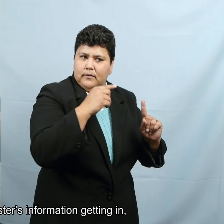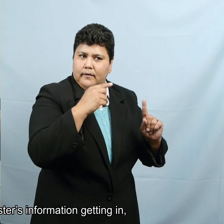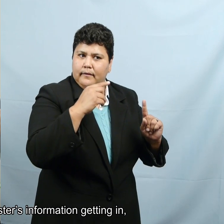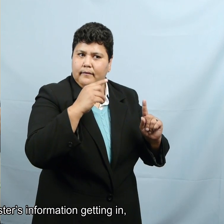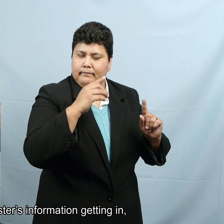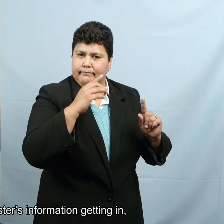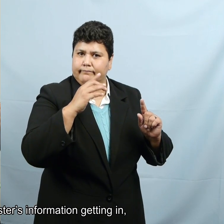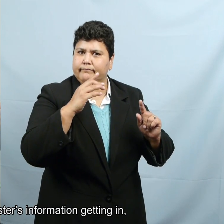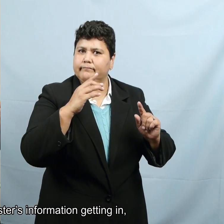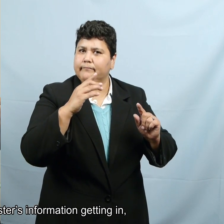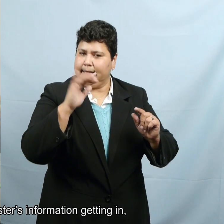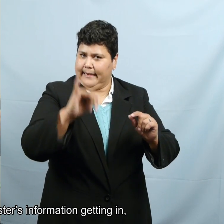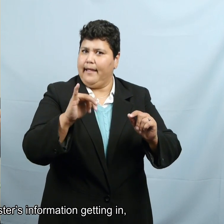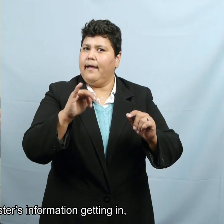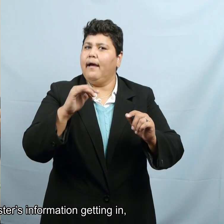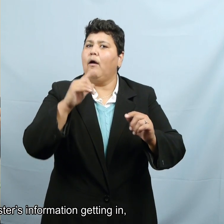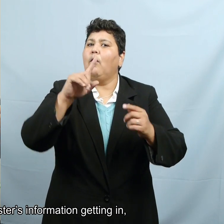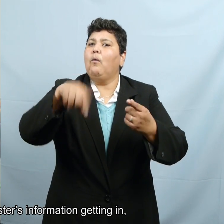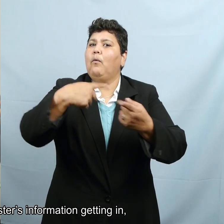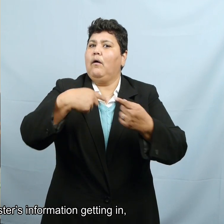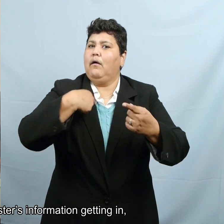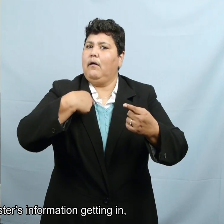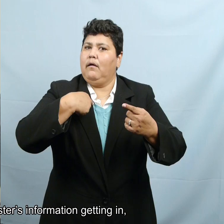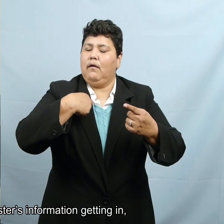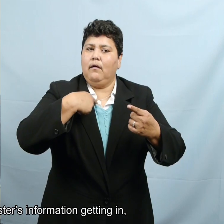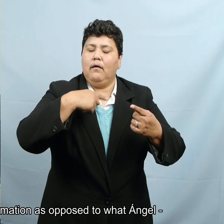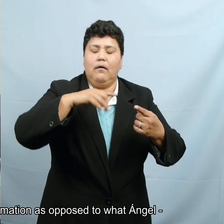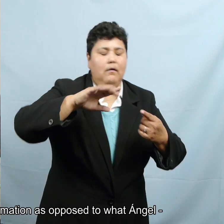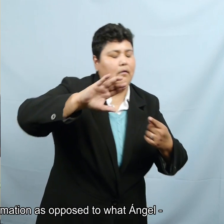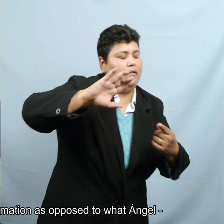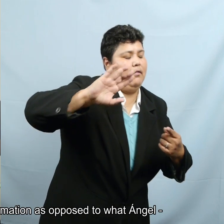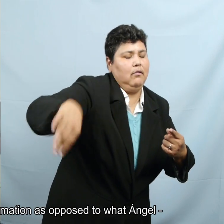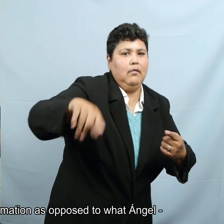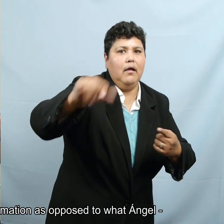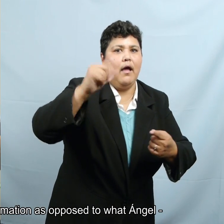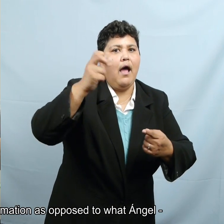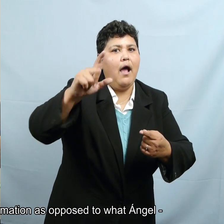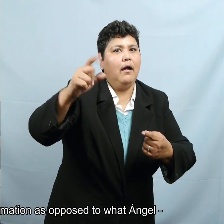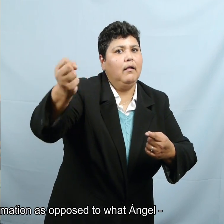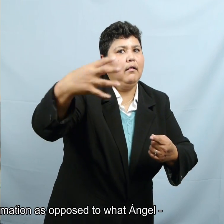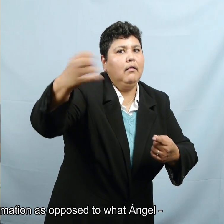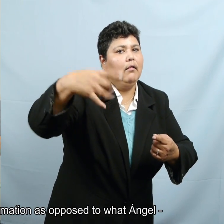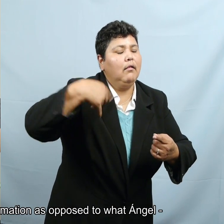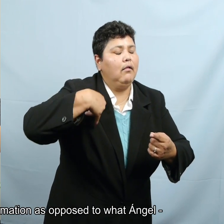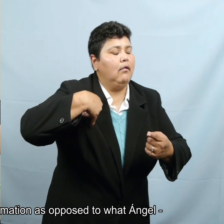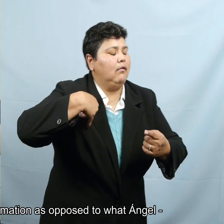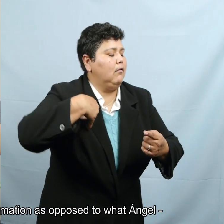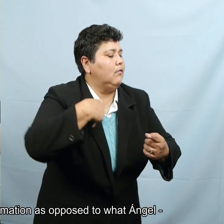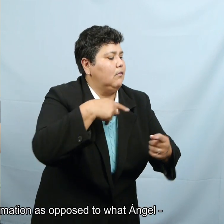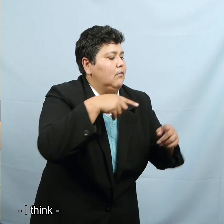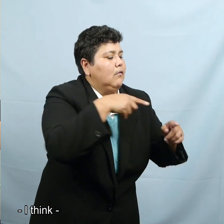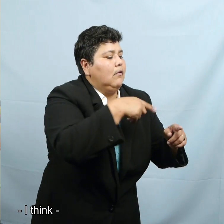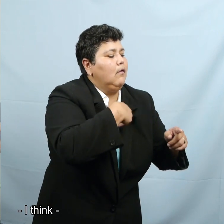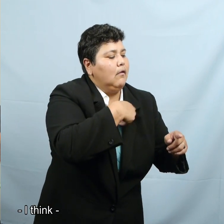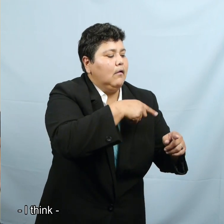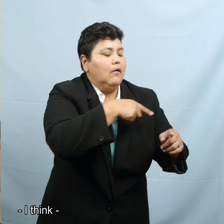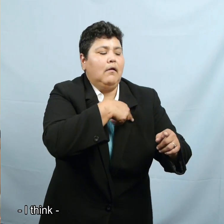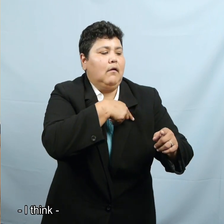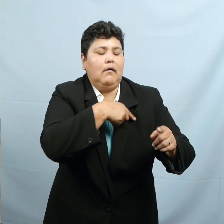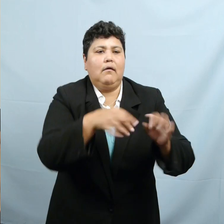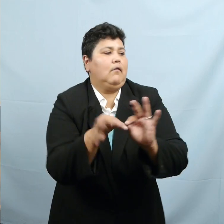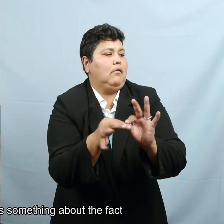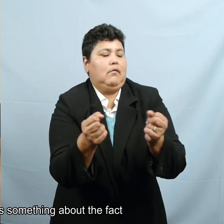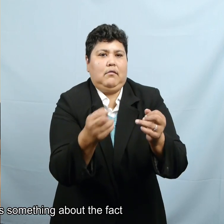information getting in or getting the information as opposed to what Angel. I